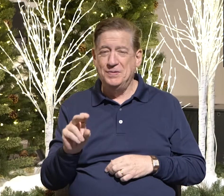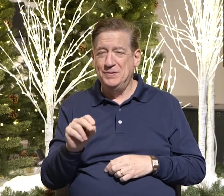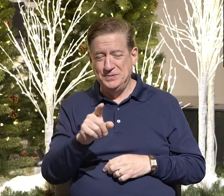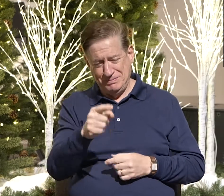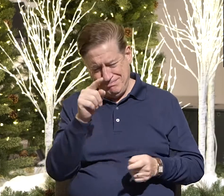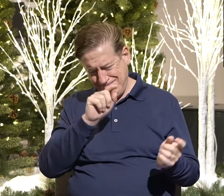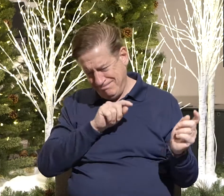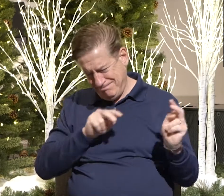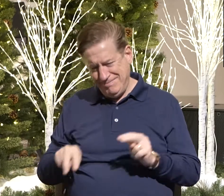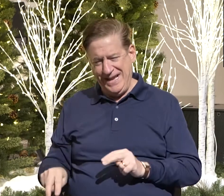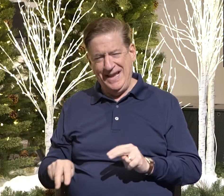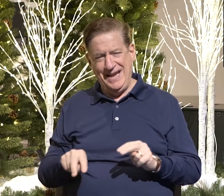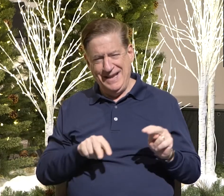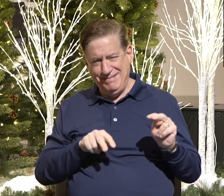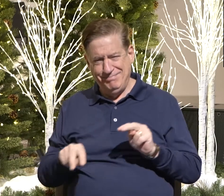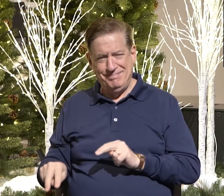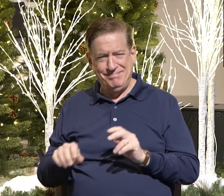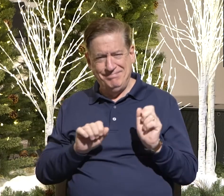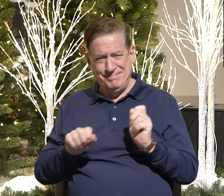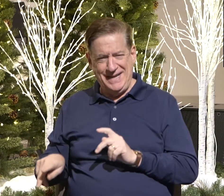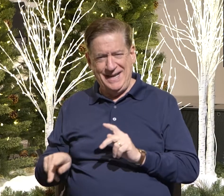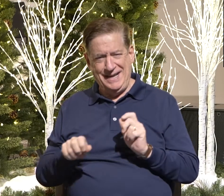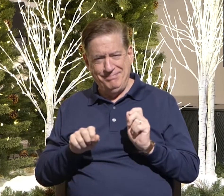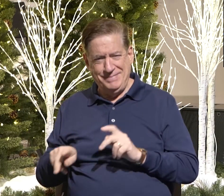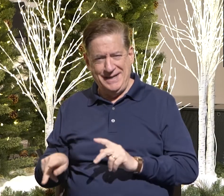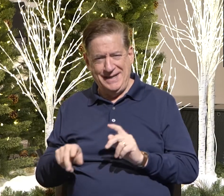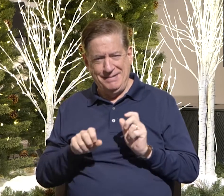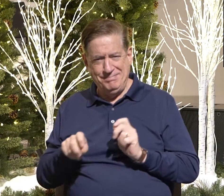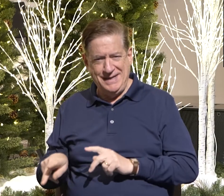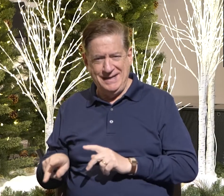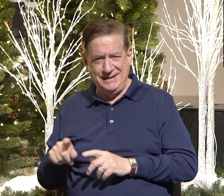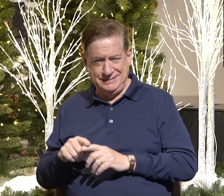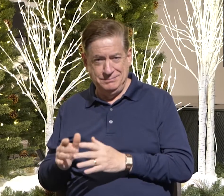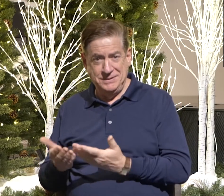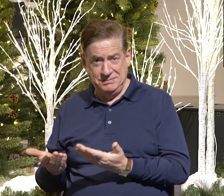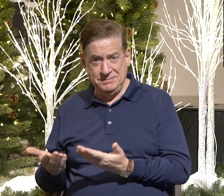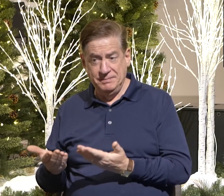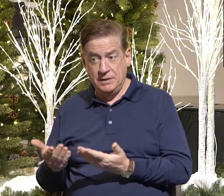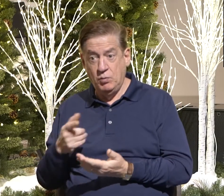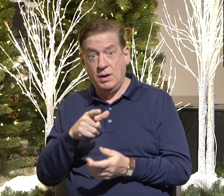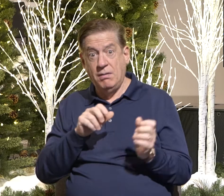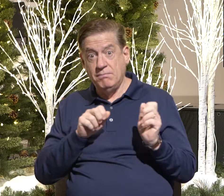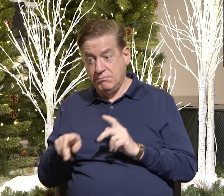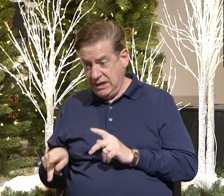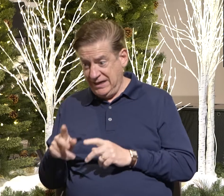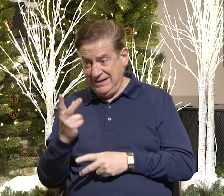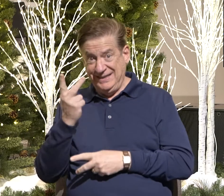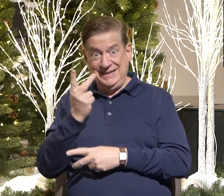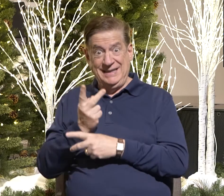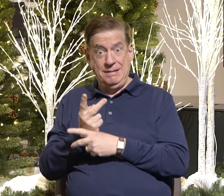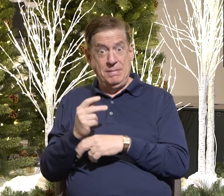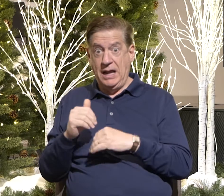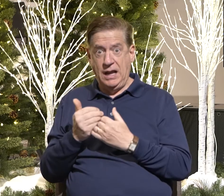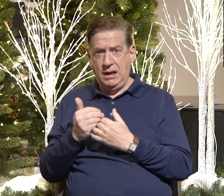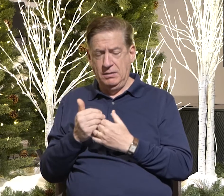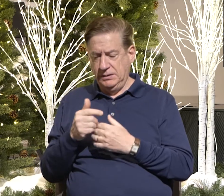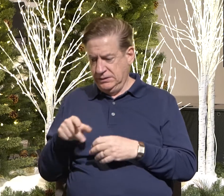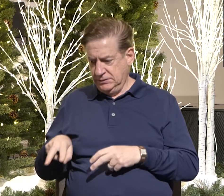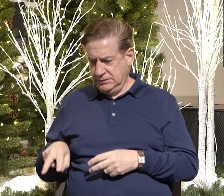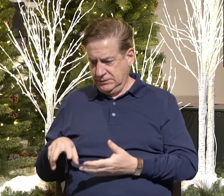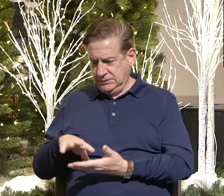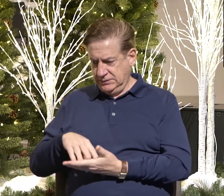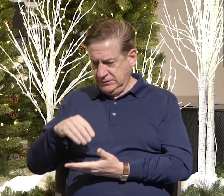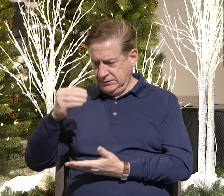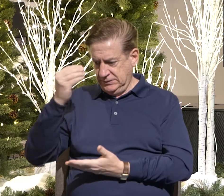you go back to it. And then when you're back there, in order to keep it, you take hold. Underline,